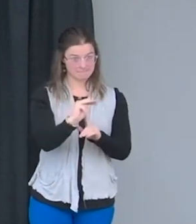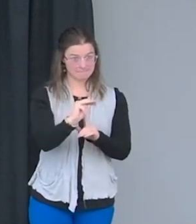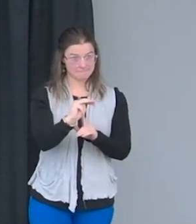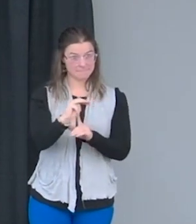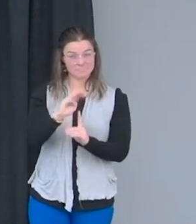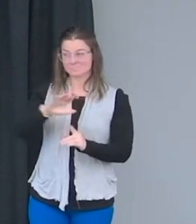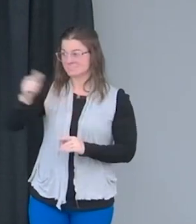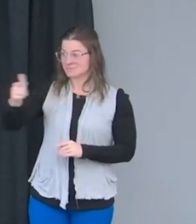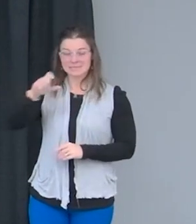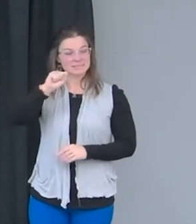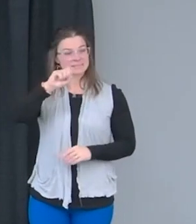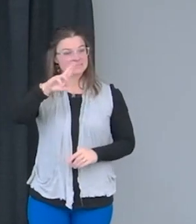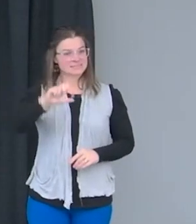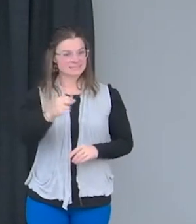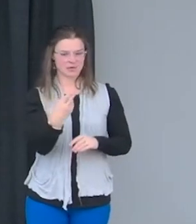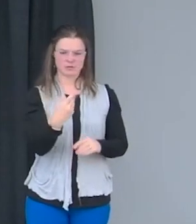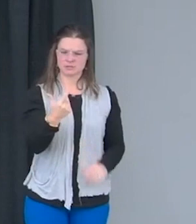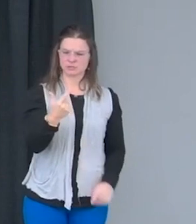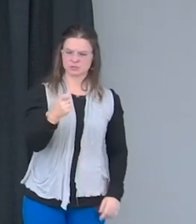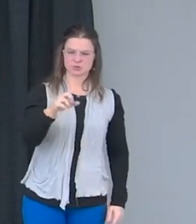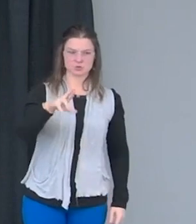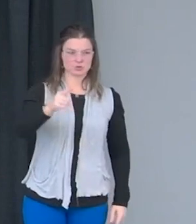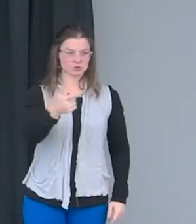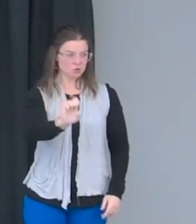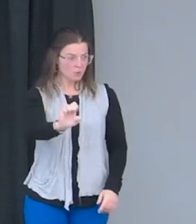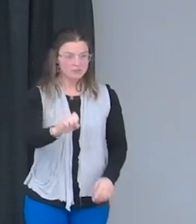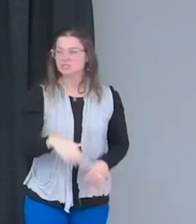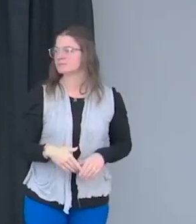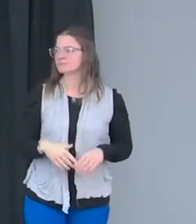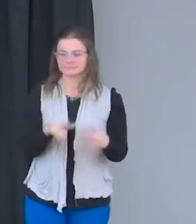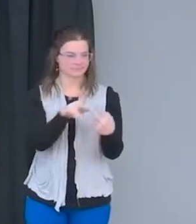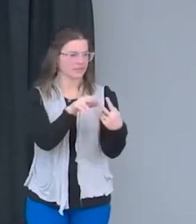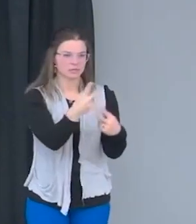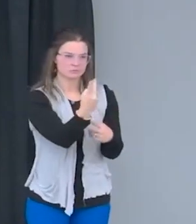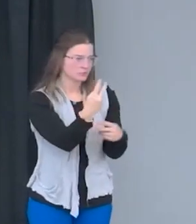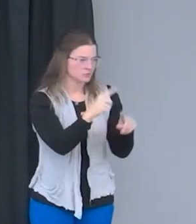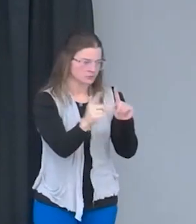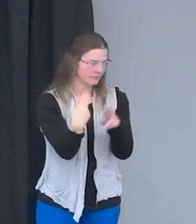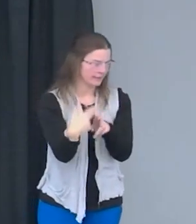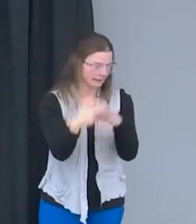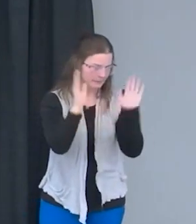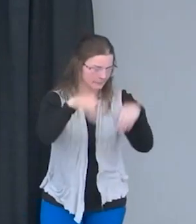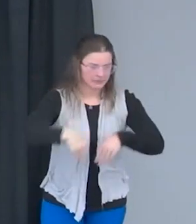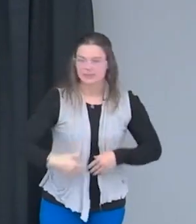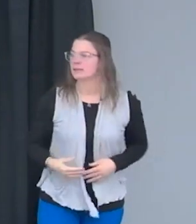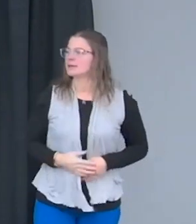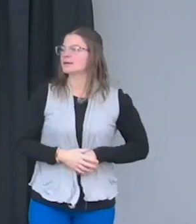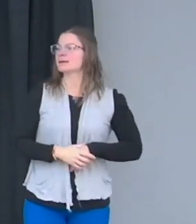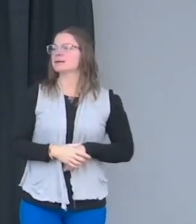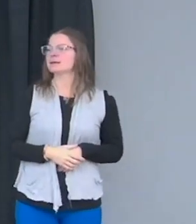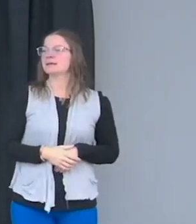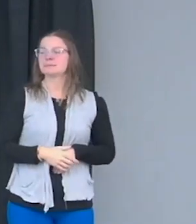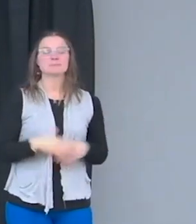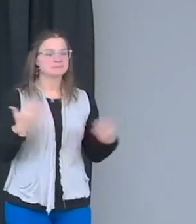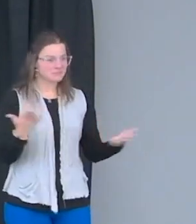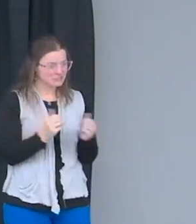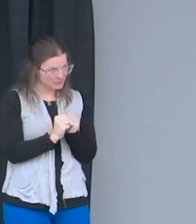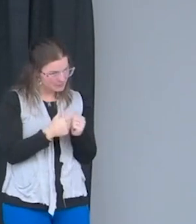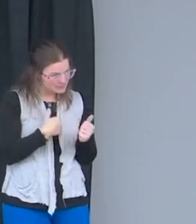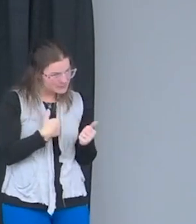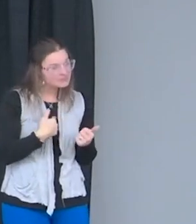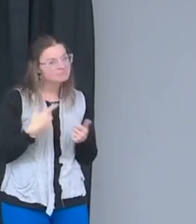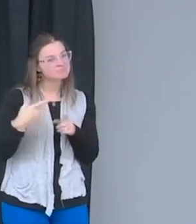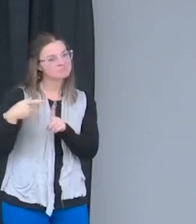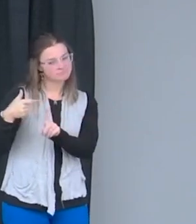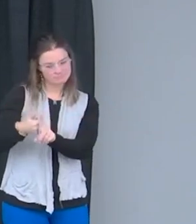Sarah George. To me, she's still Sarah Weiss, 20 years later. With me is Sarah George, who's the